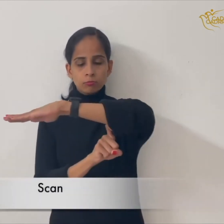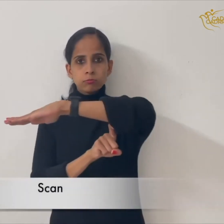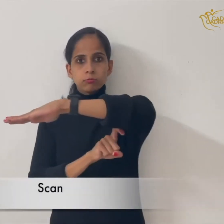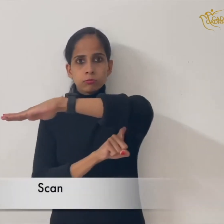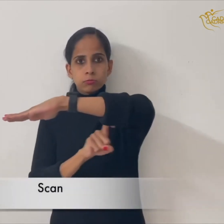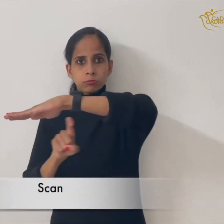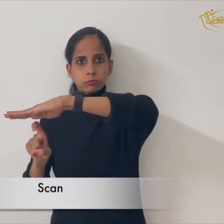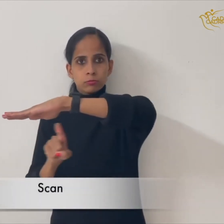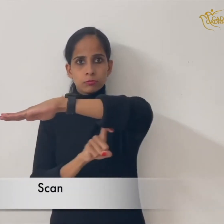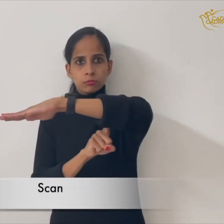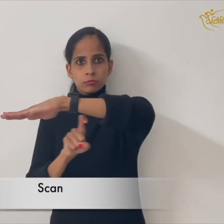scan